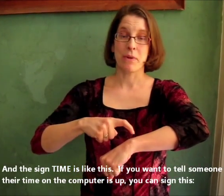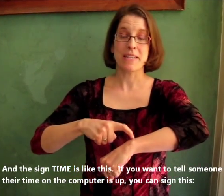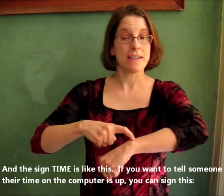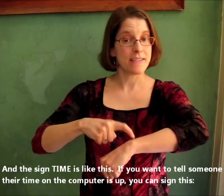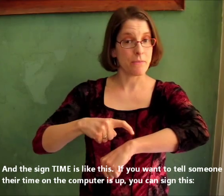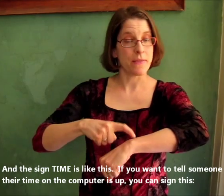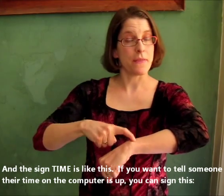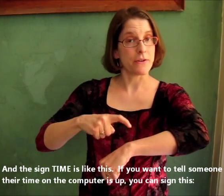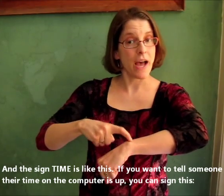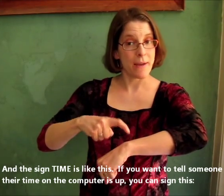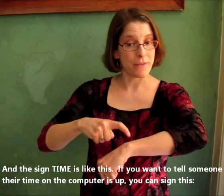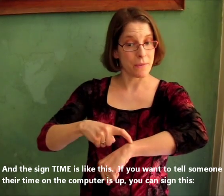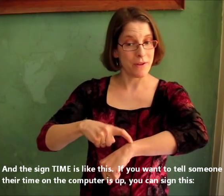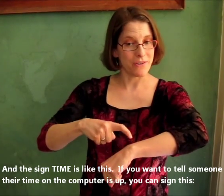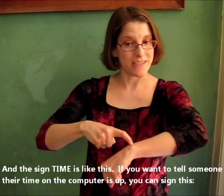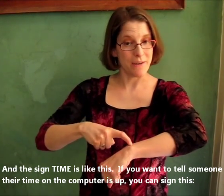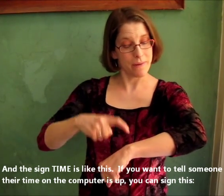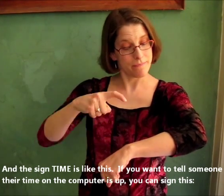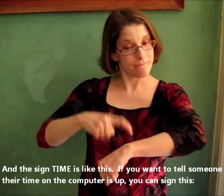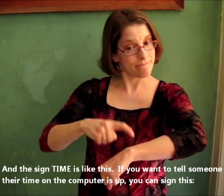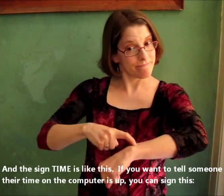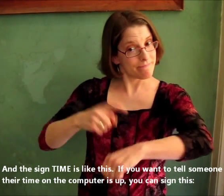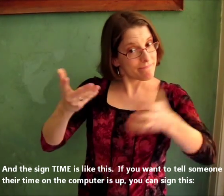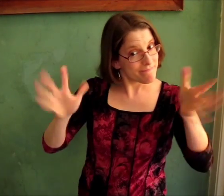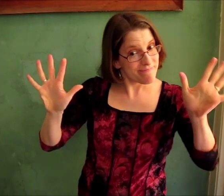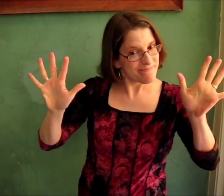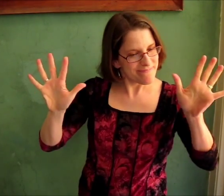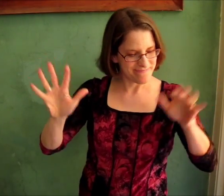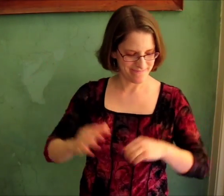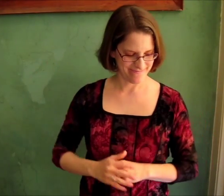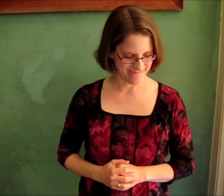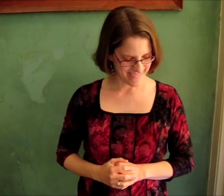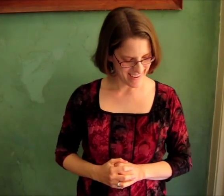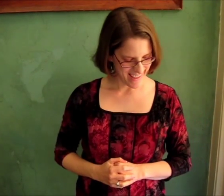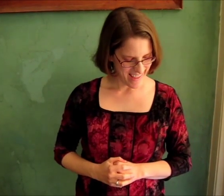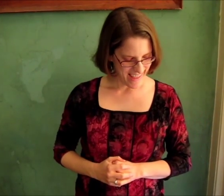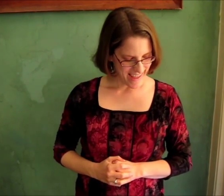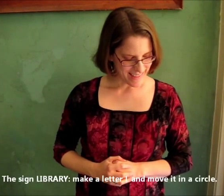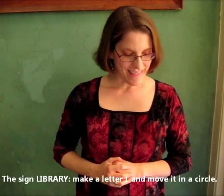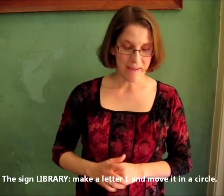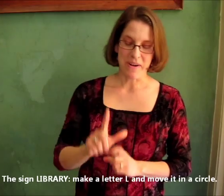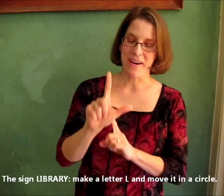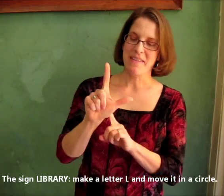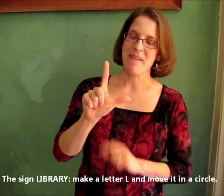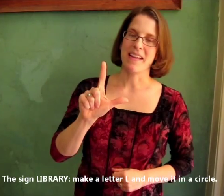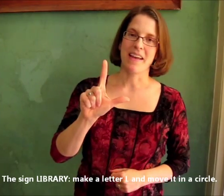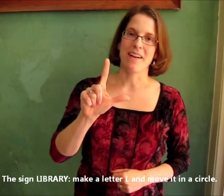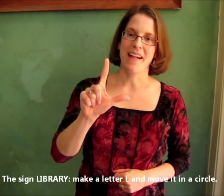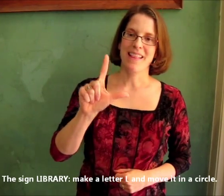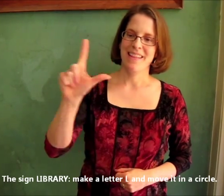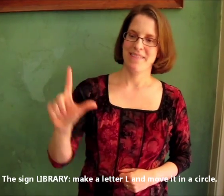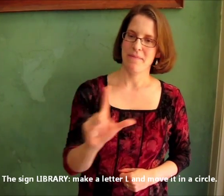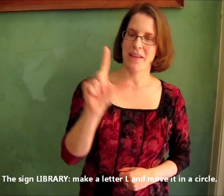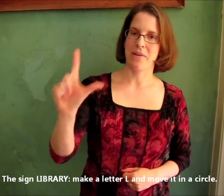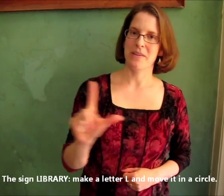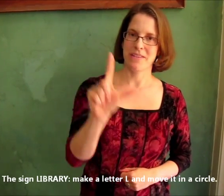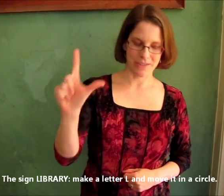want to tell someone that their time on the computer is up, library, make the letter L, make it go in a circle.